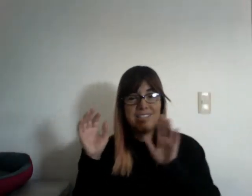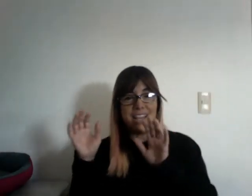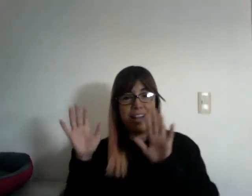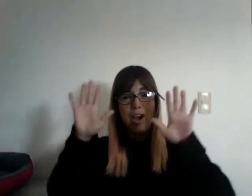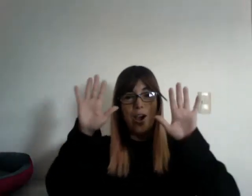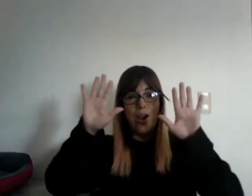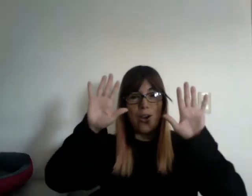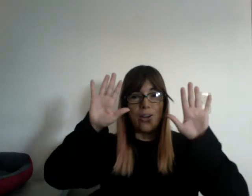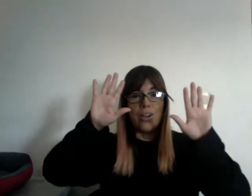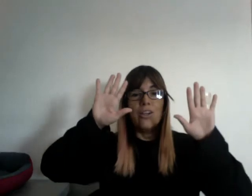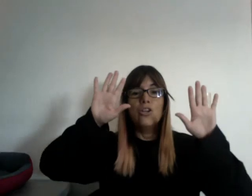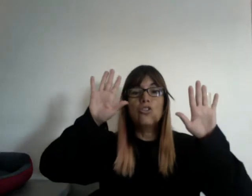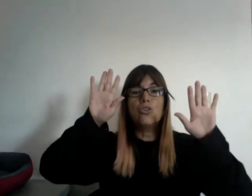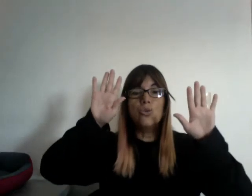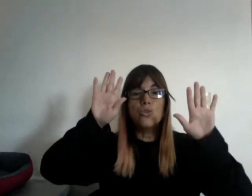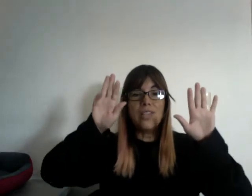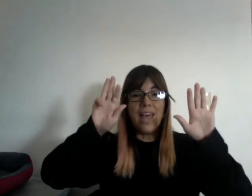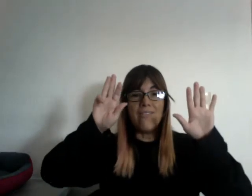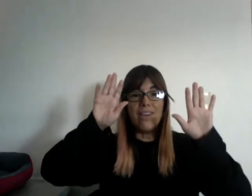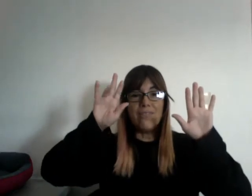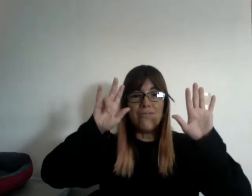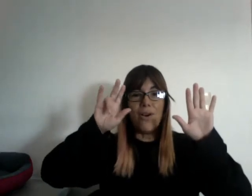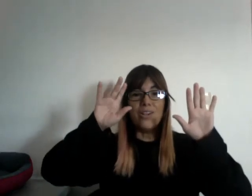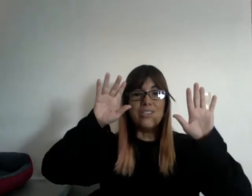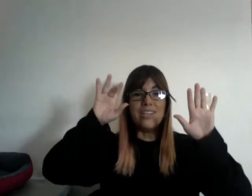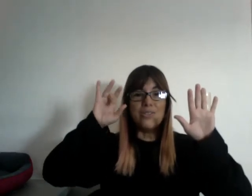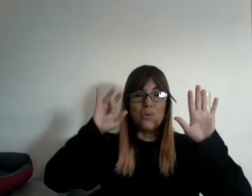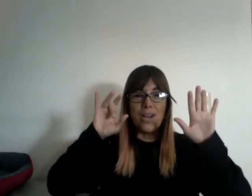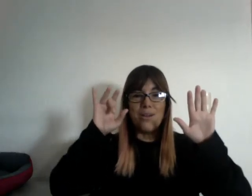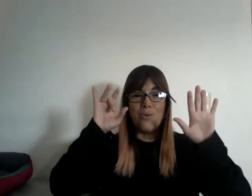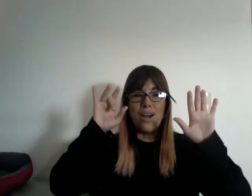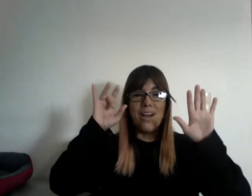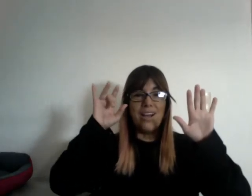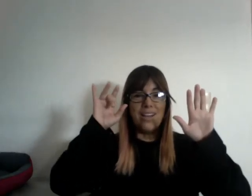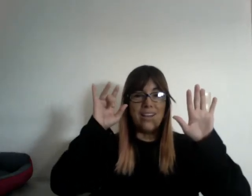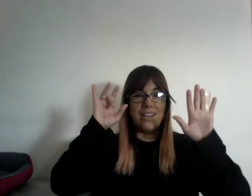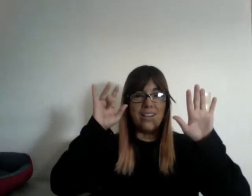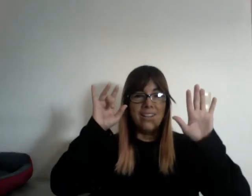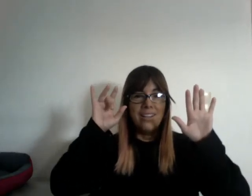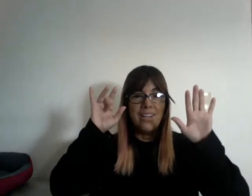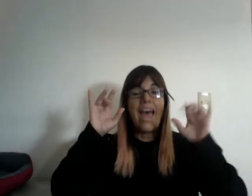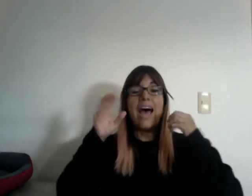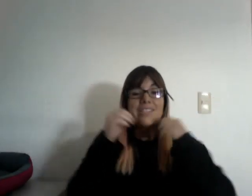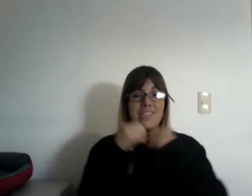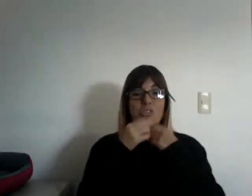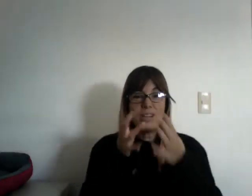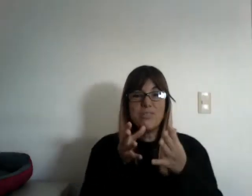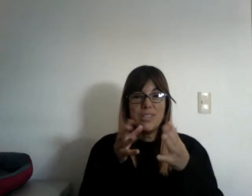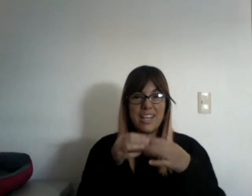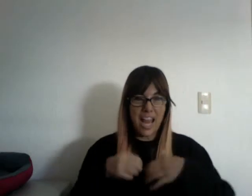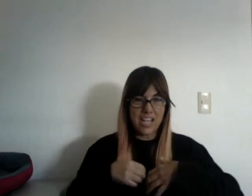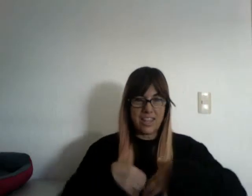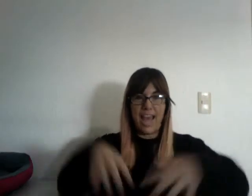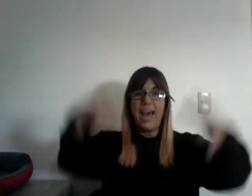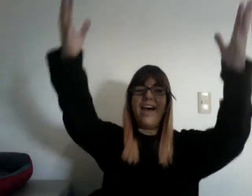sing along. To seven, 14, 21. And yes, you have to say it like that,